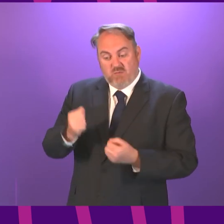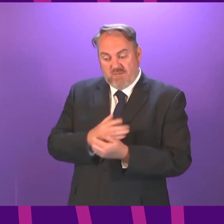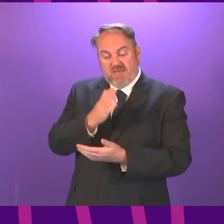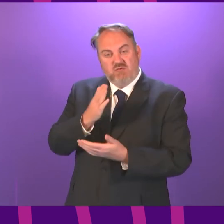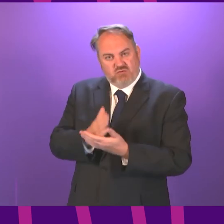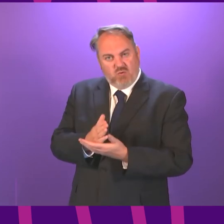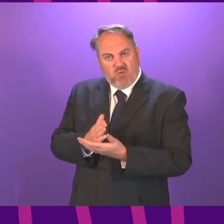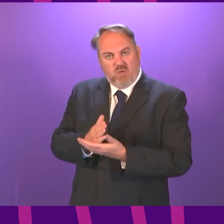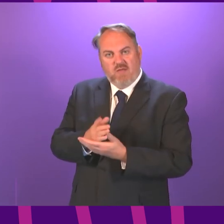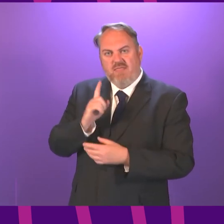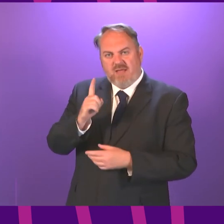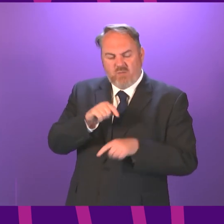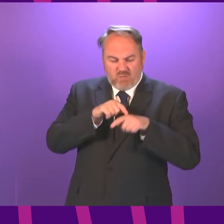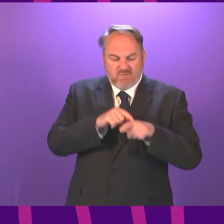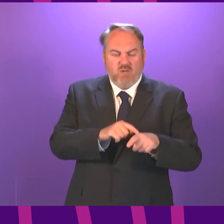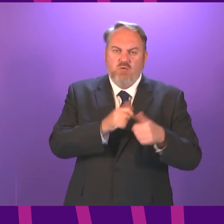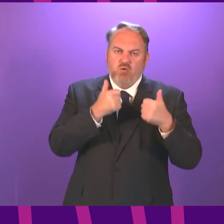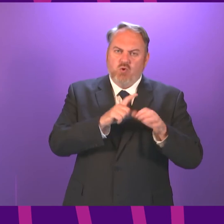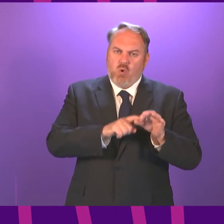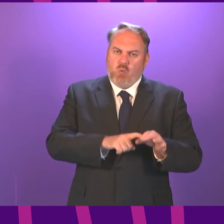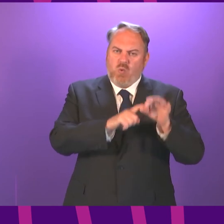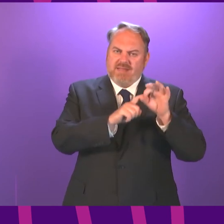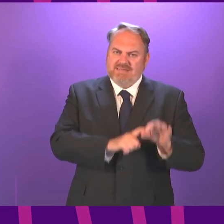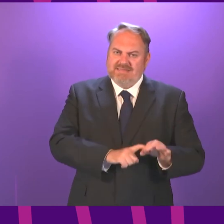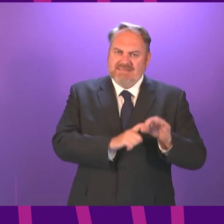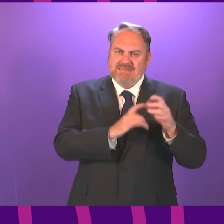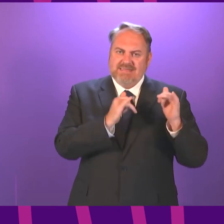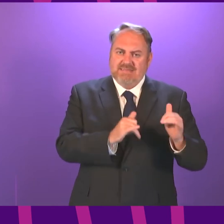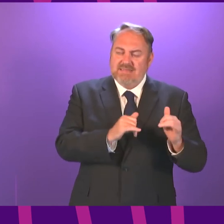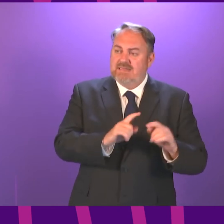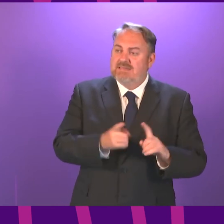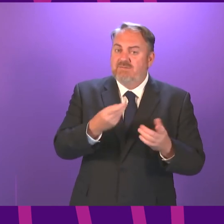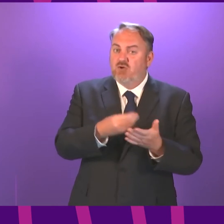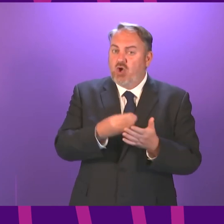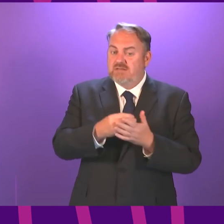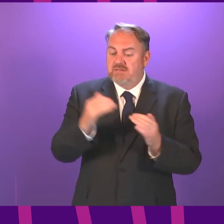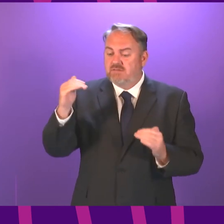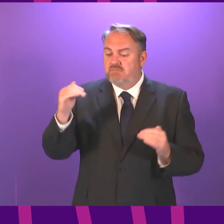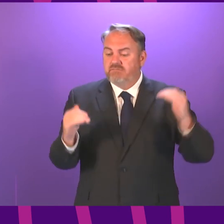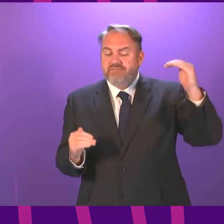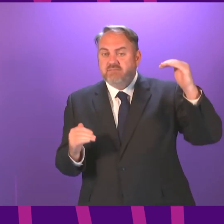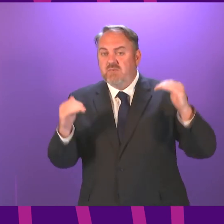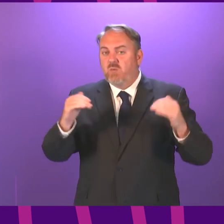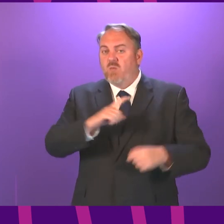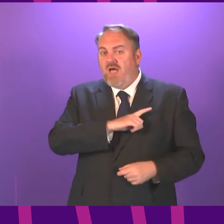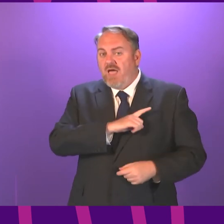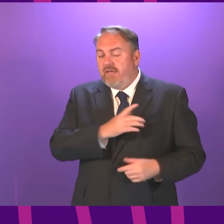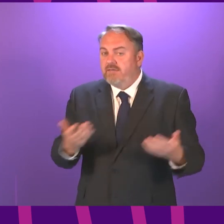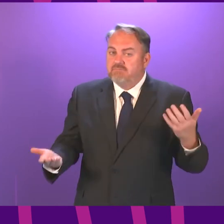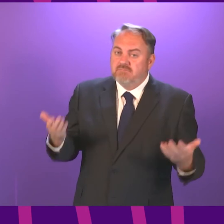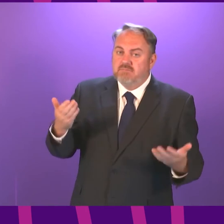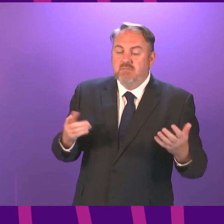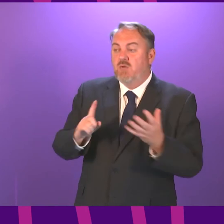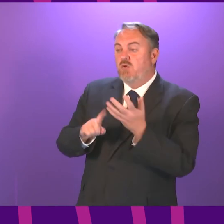give assurance around the quality of the testing that is in place why the difference in many respects the UK government and this is